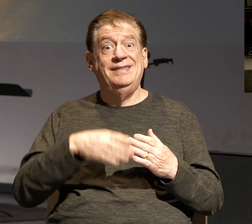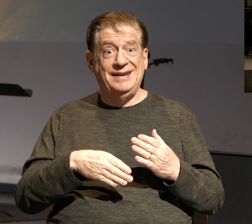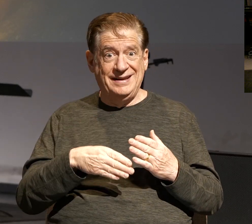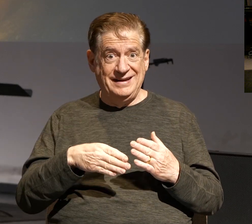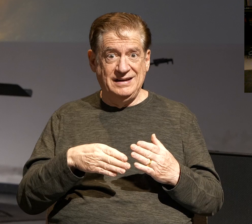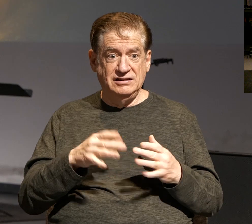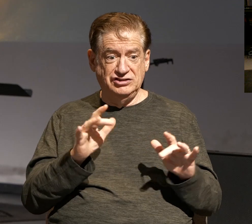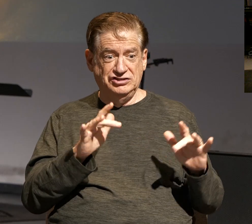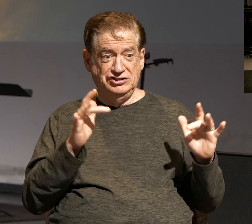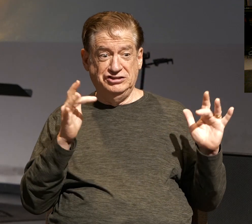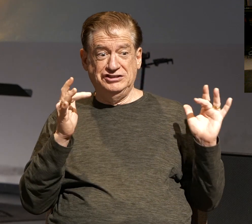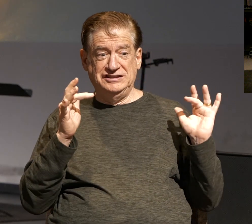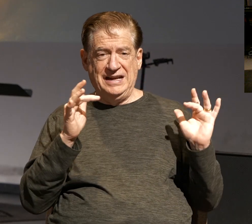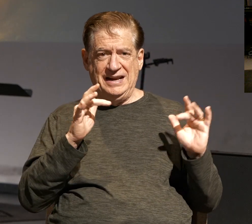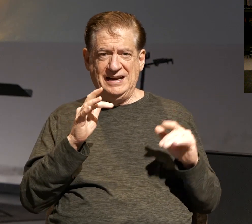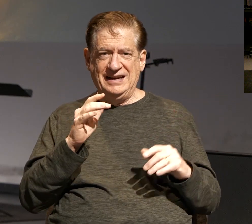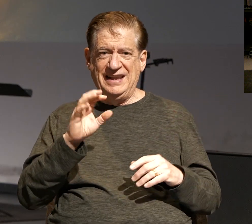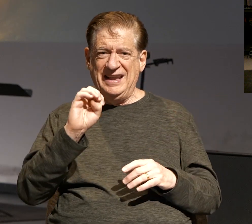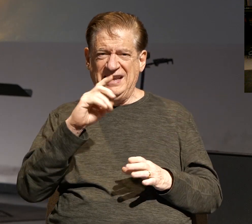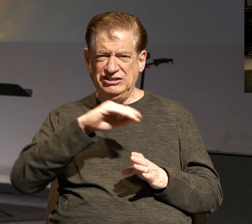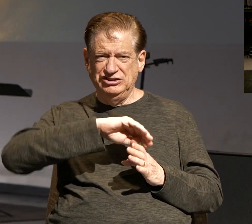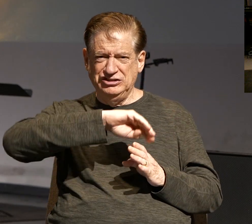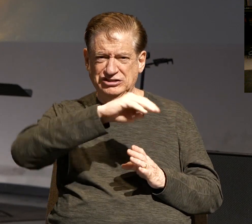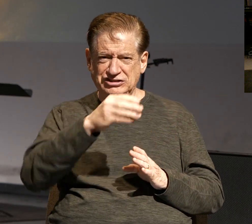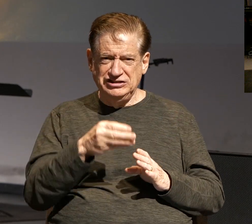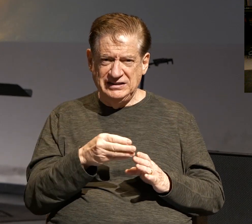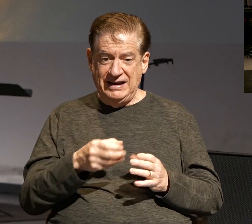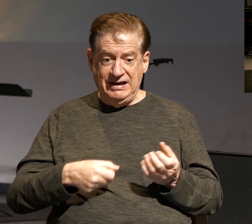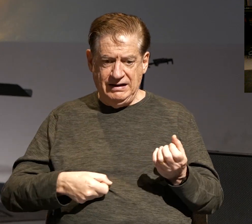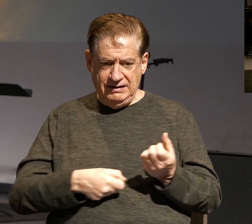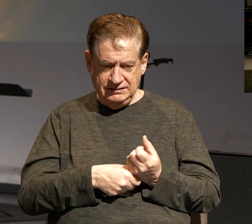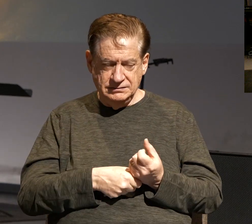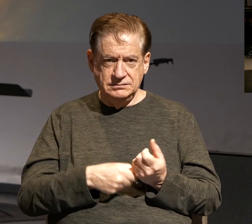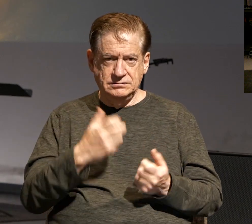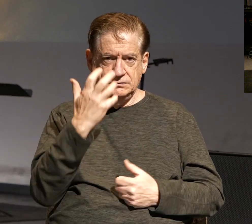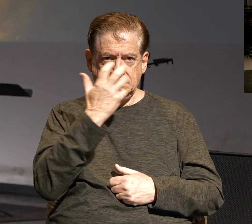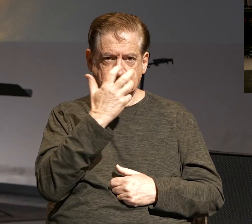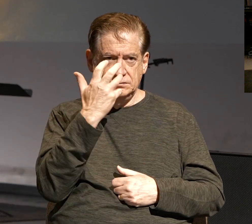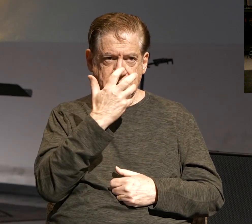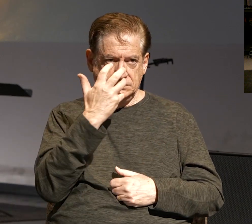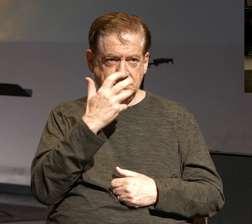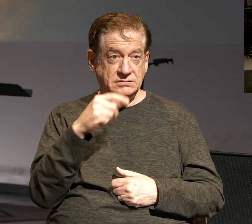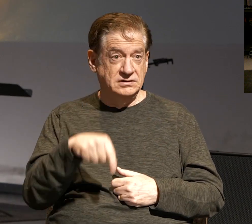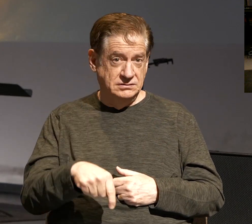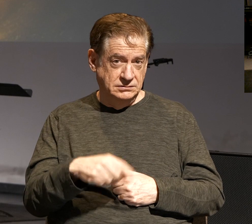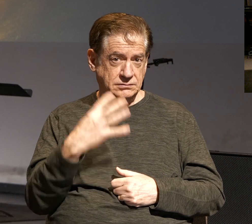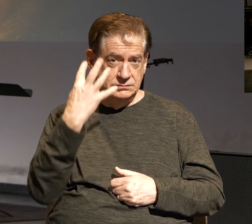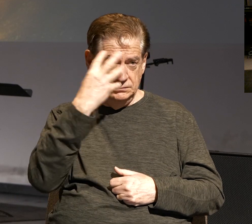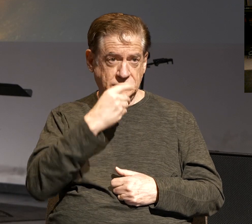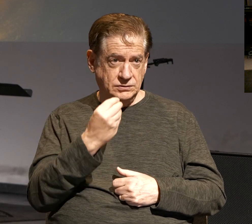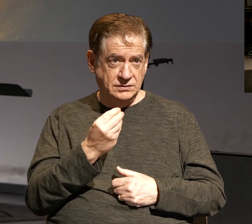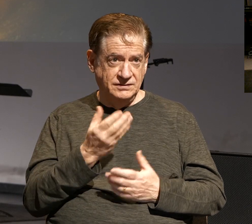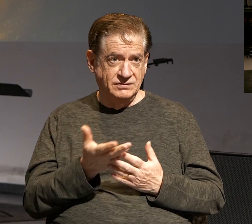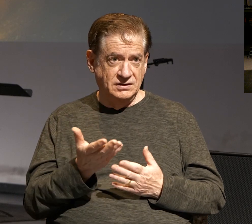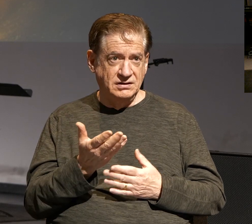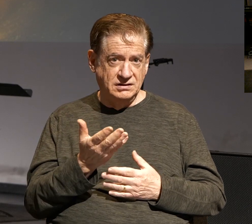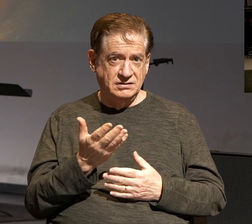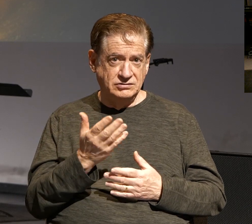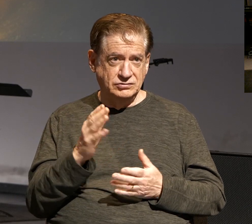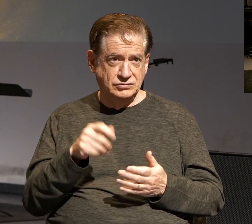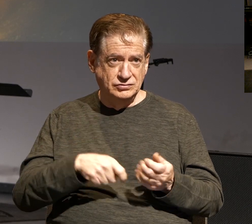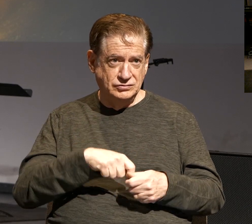put a shine on it. Do you put an edge on it? Do you put the handle on it? And you go, wow, this is a beautiful sword.